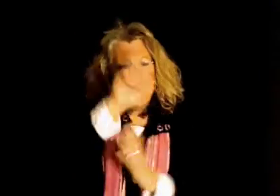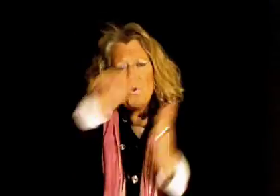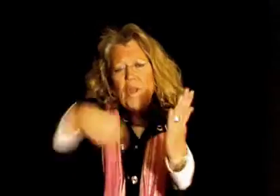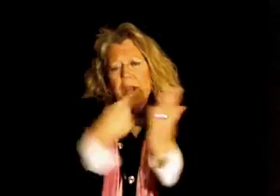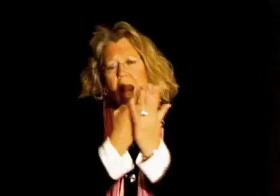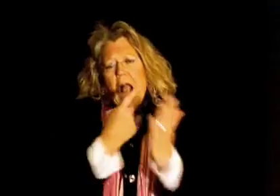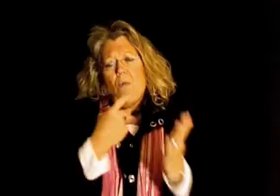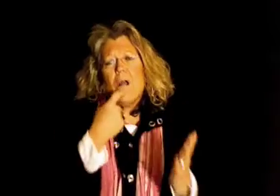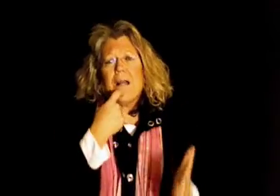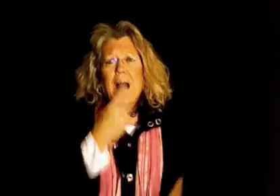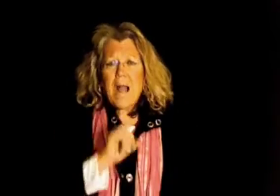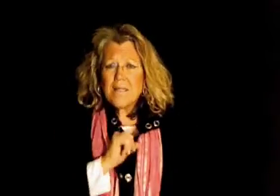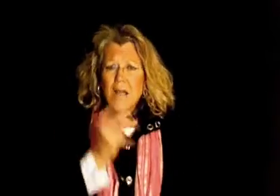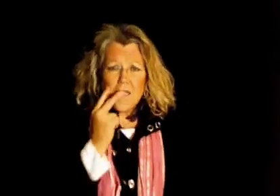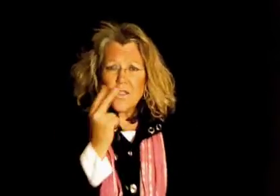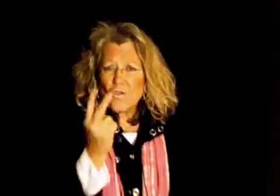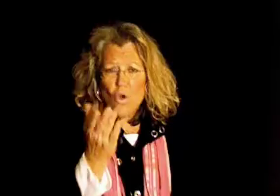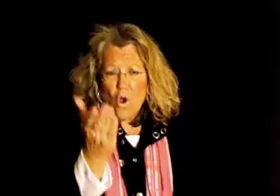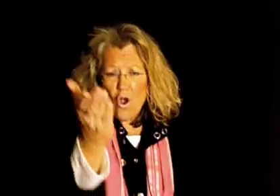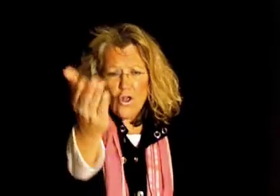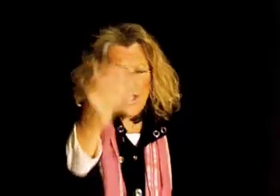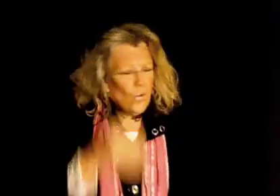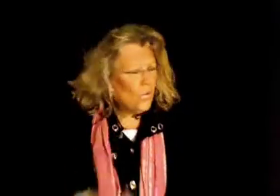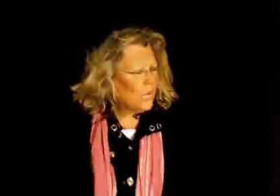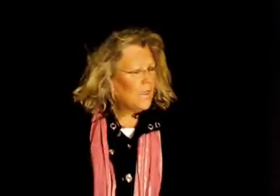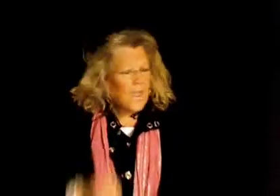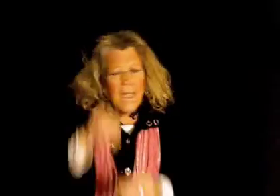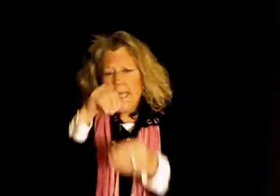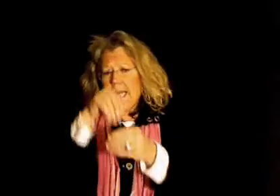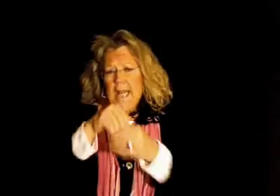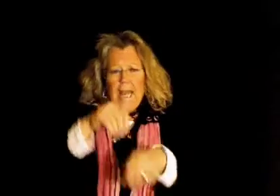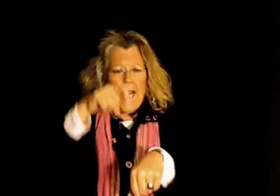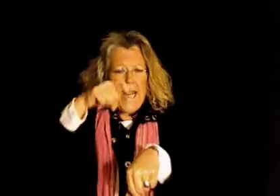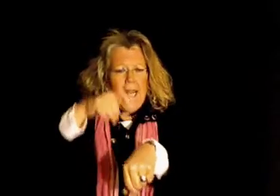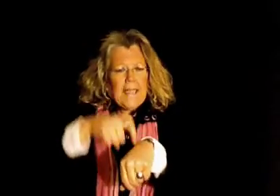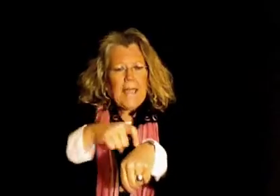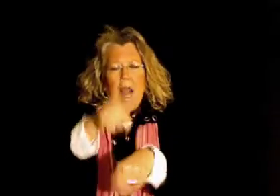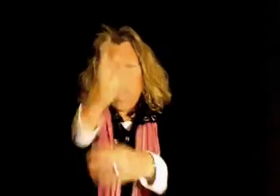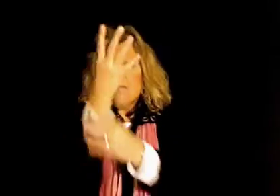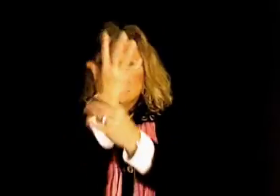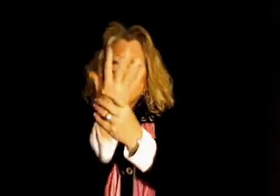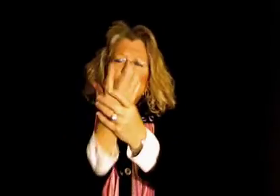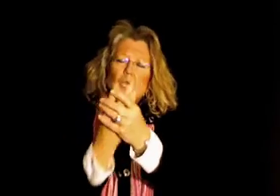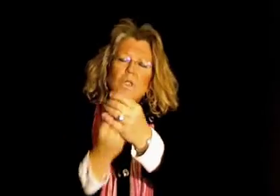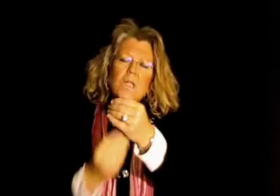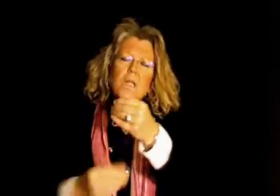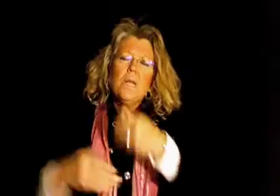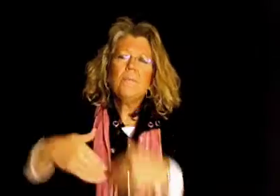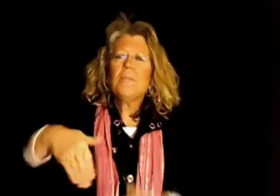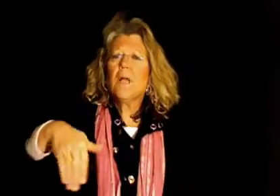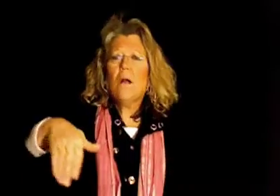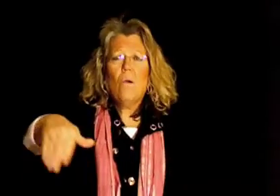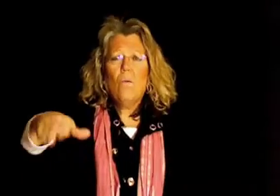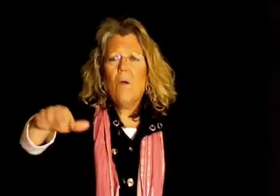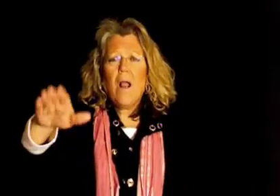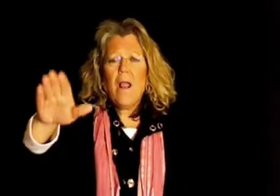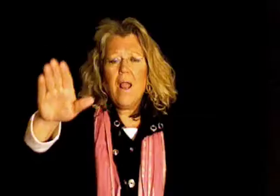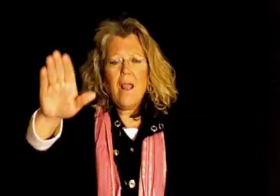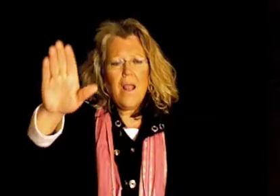Pulling out a glass after you The time you slipped